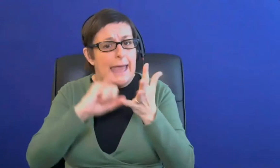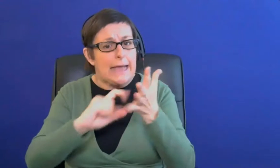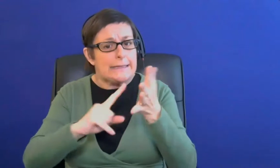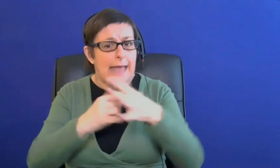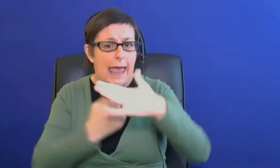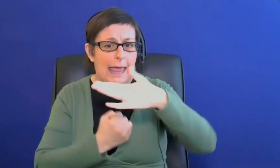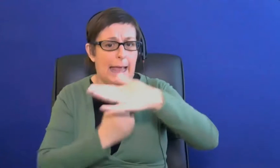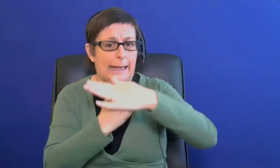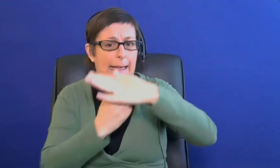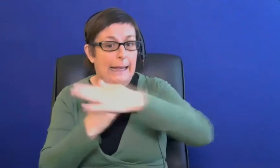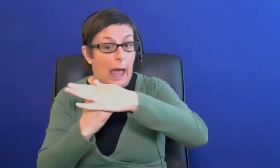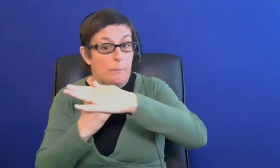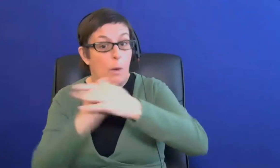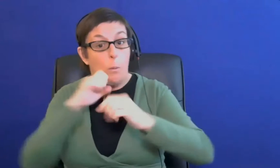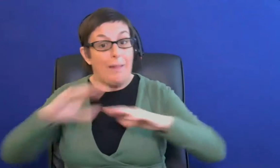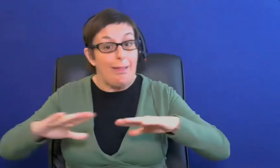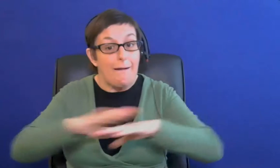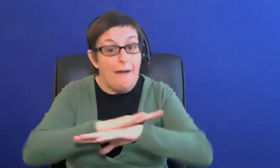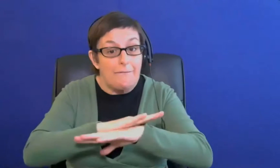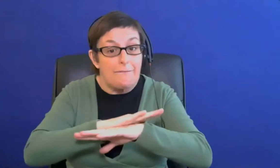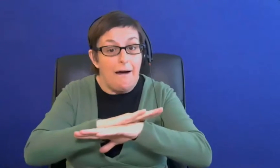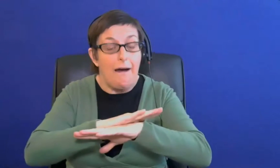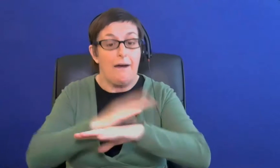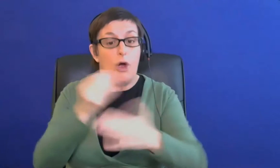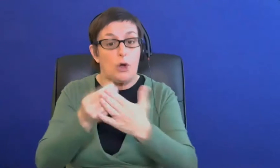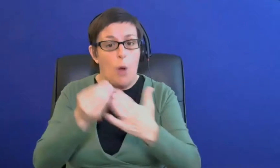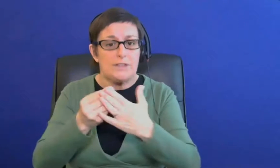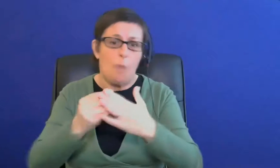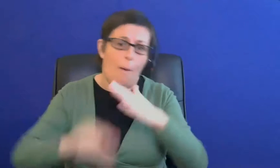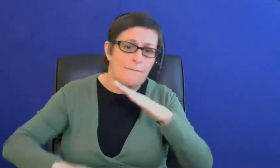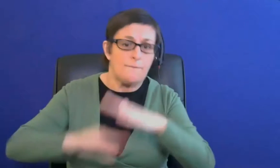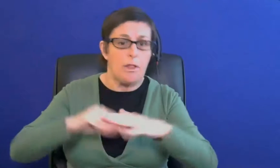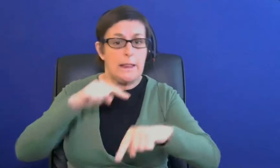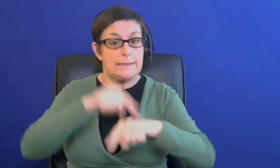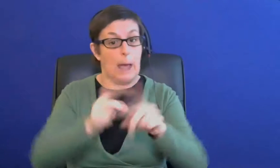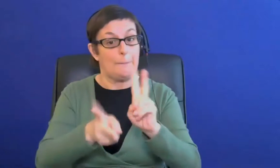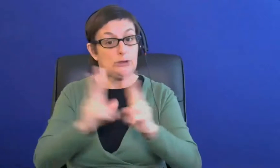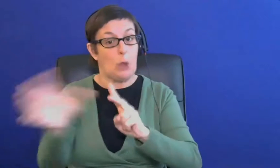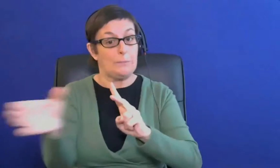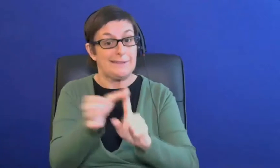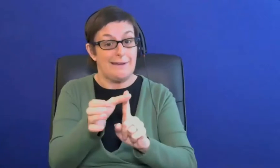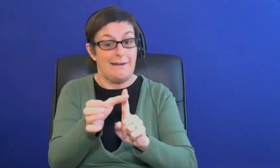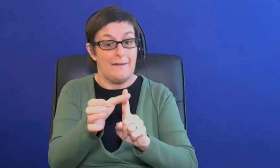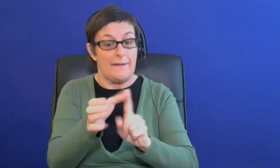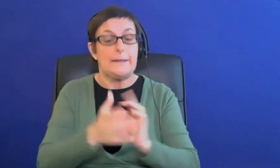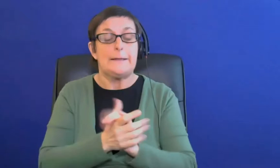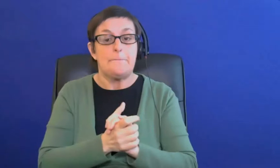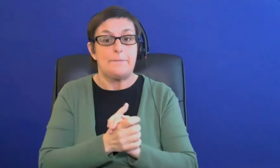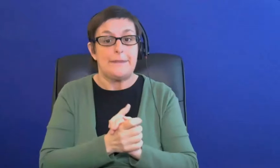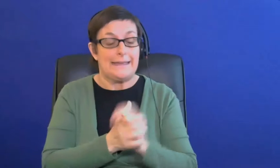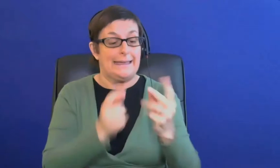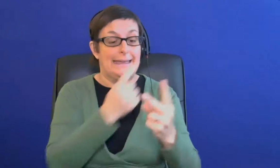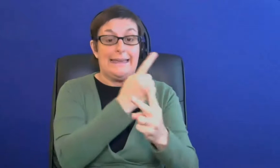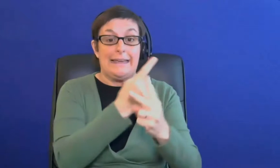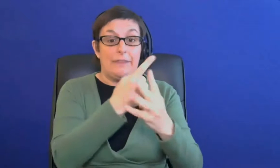the cost of a full-time dsl interpreter um the there's a cap for each individual allowance so depending